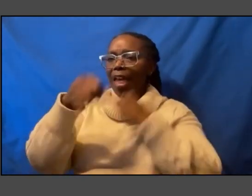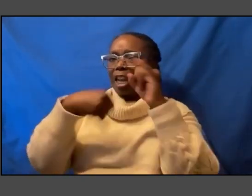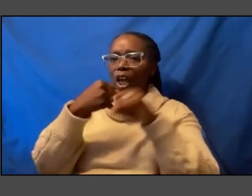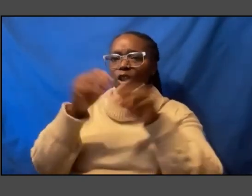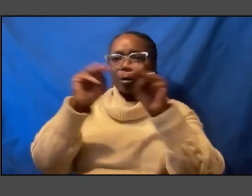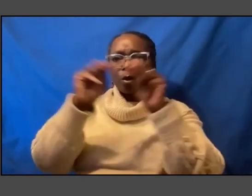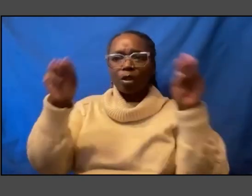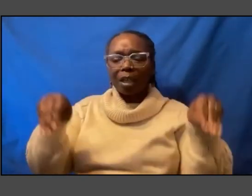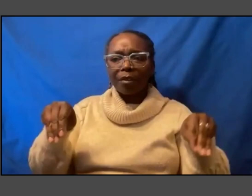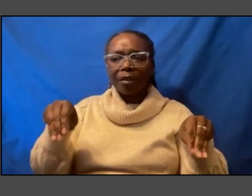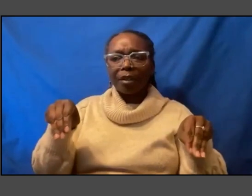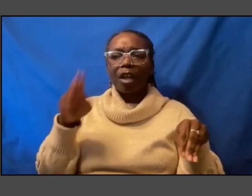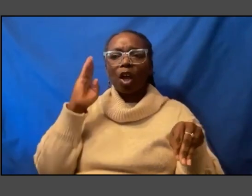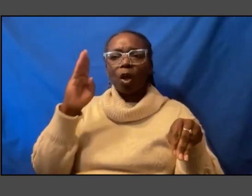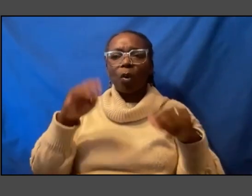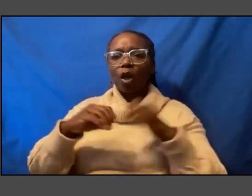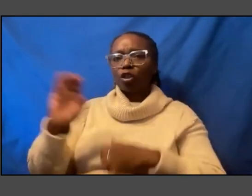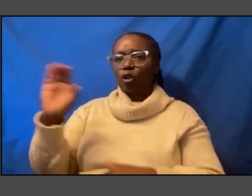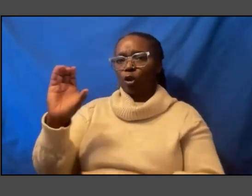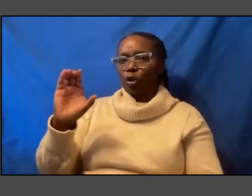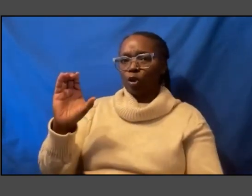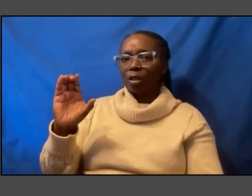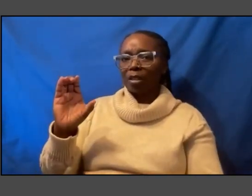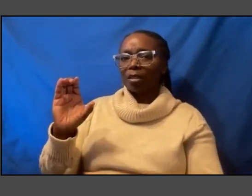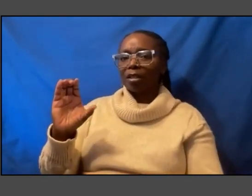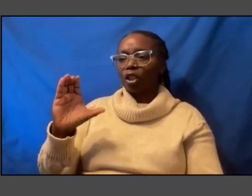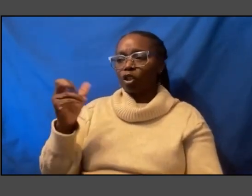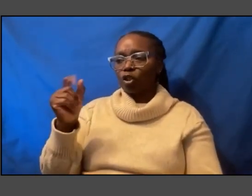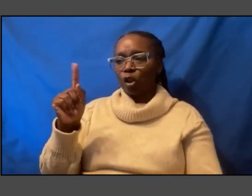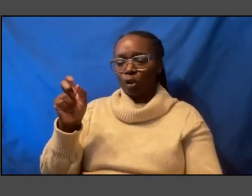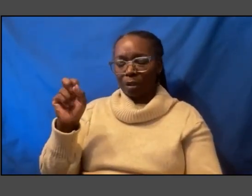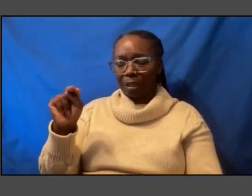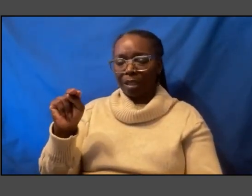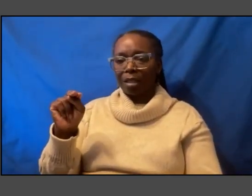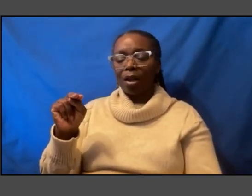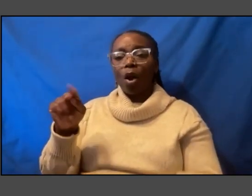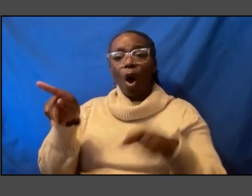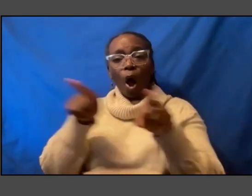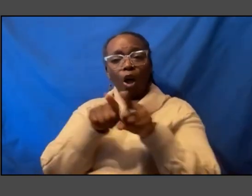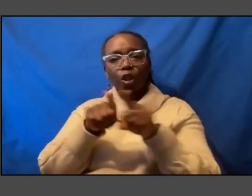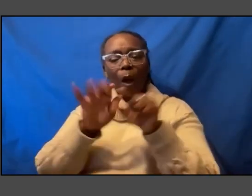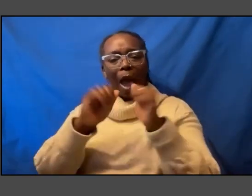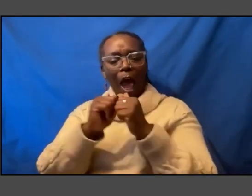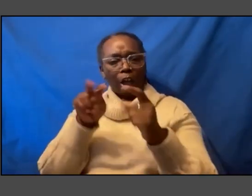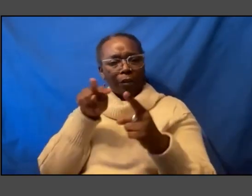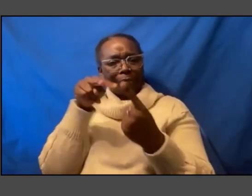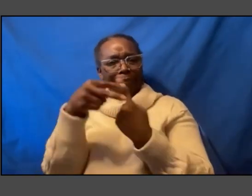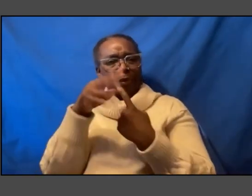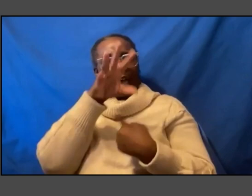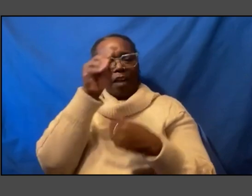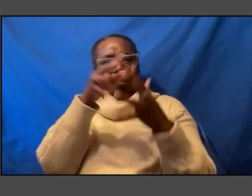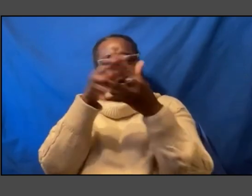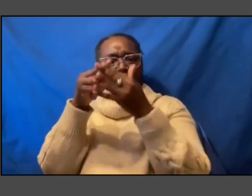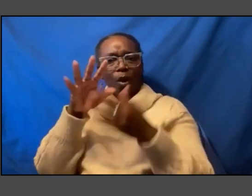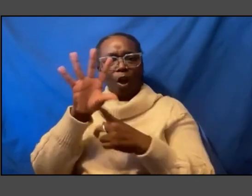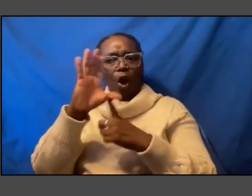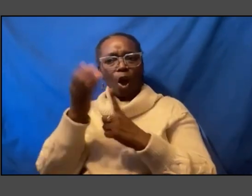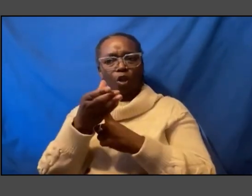Charleston but you think about also how you see African American culture reflected in poetry in